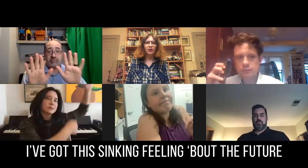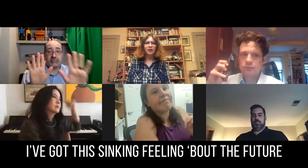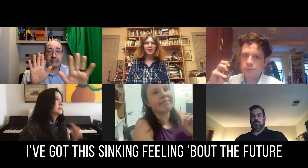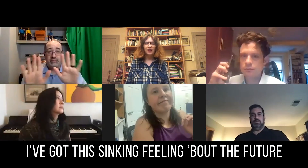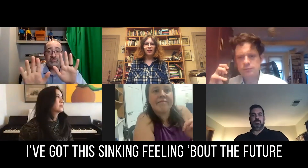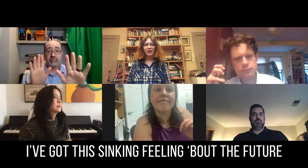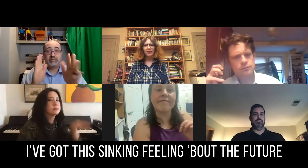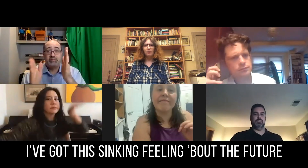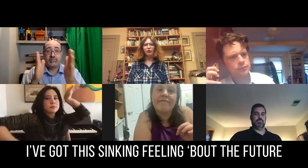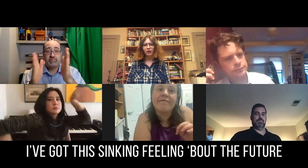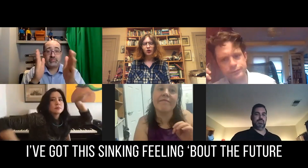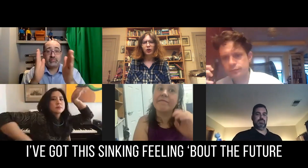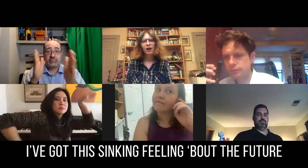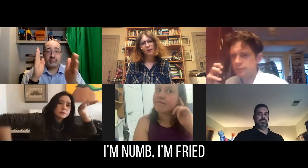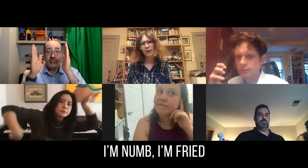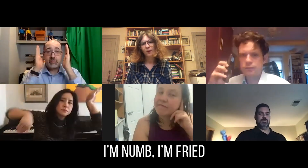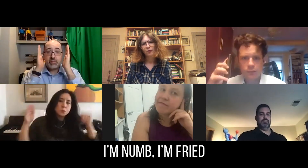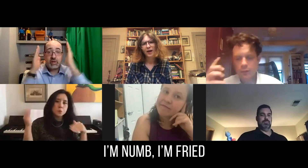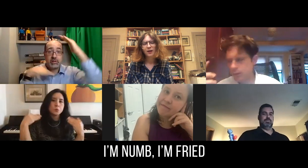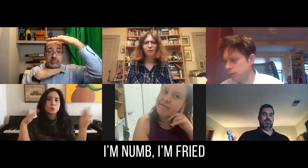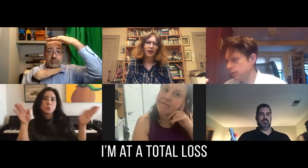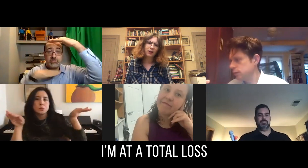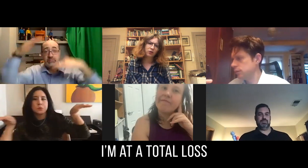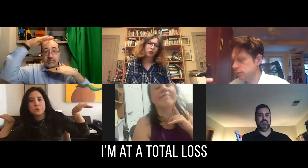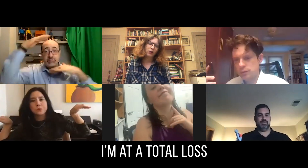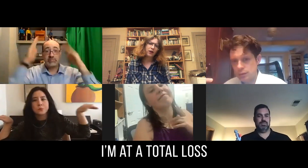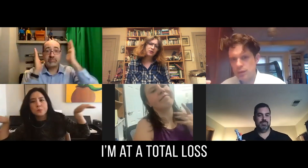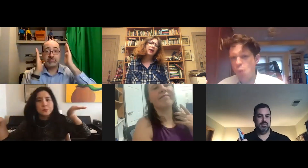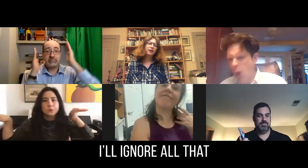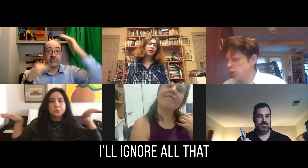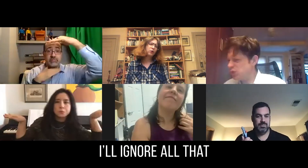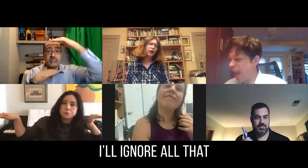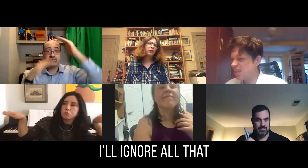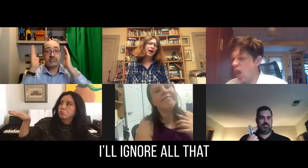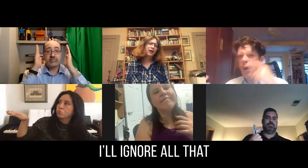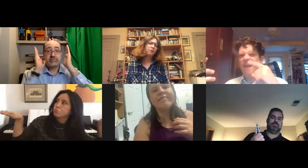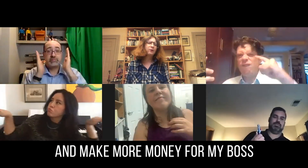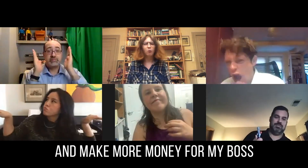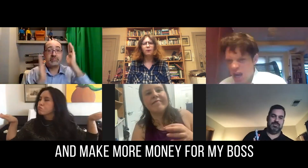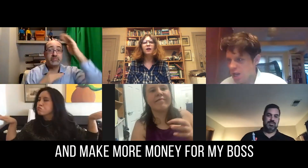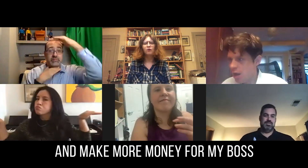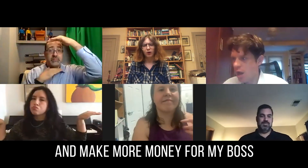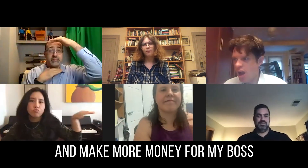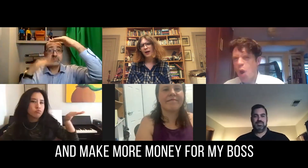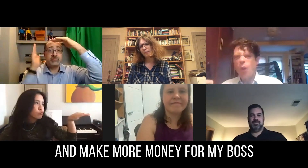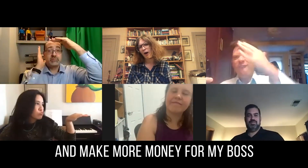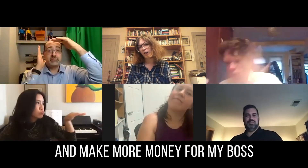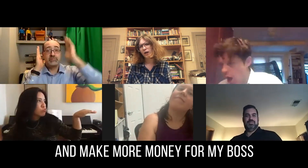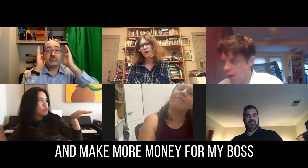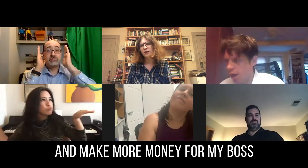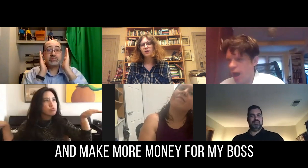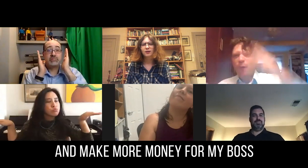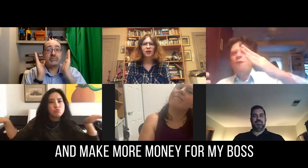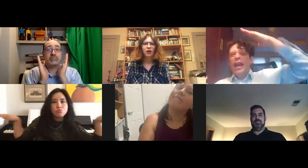I've got the sinking feeling about the future. I'm numb, I'm fried, I'm at a total loss. I'll ignore all that and make more money for my